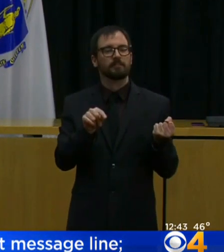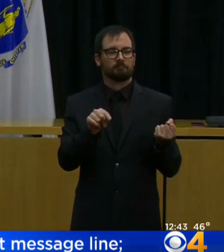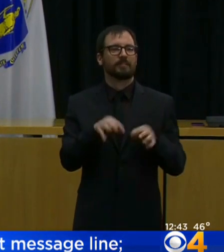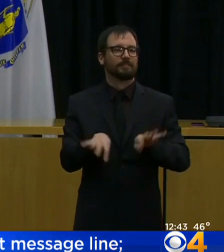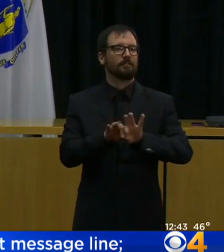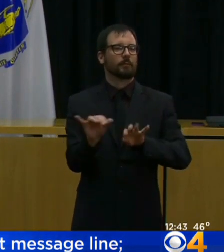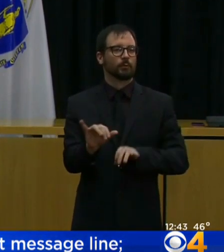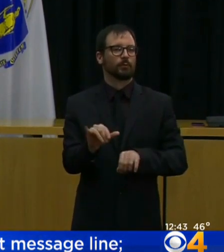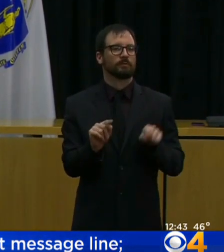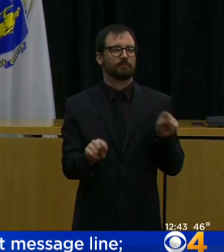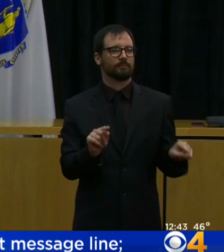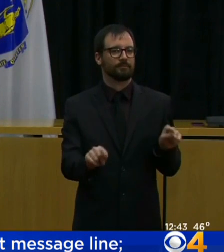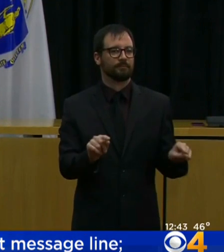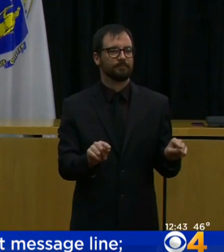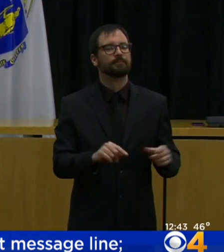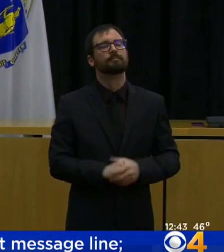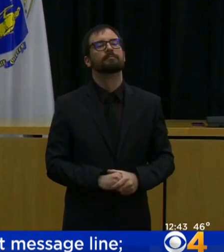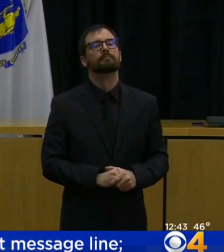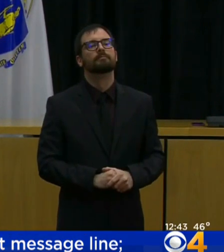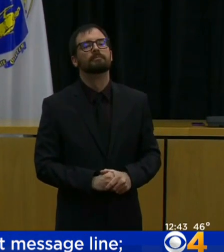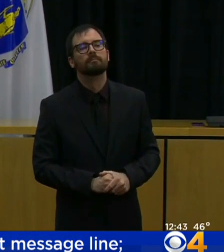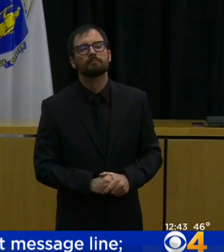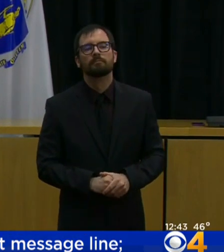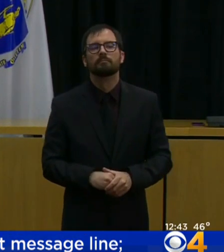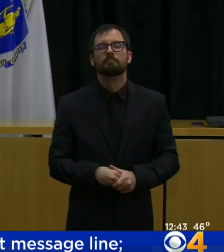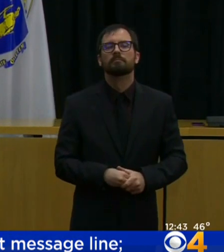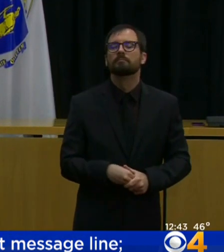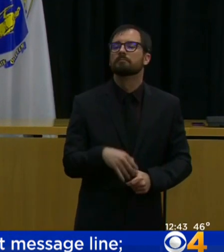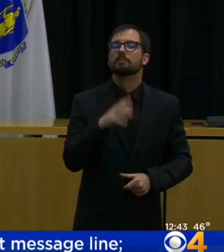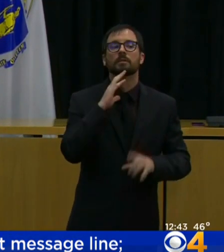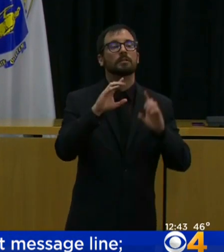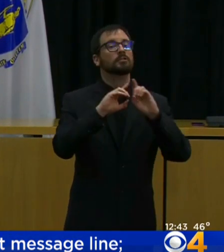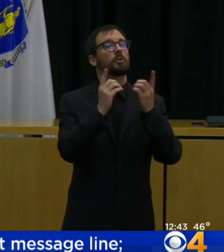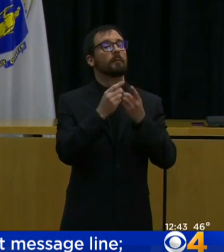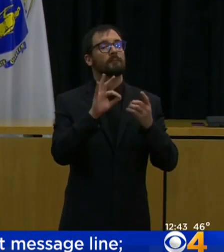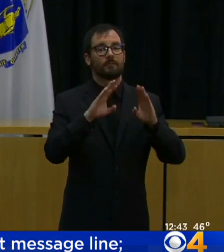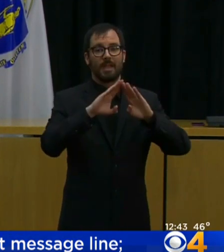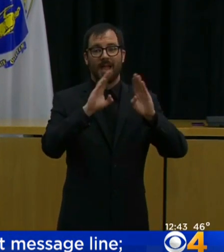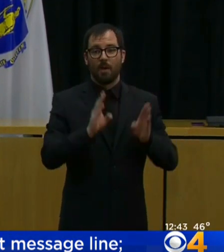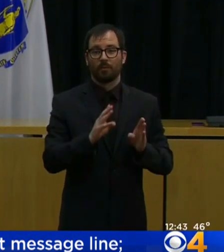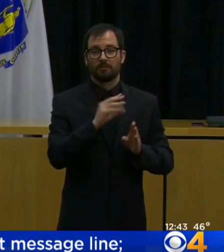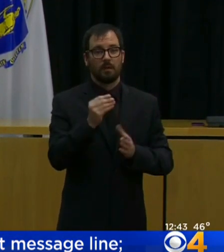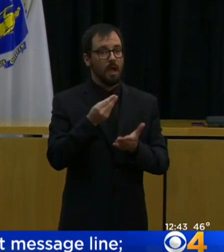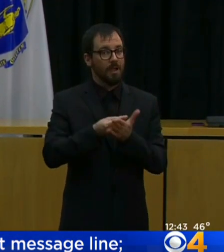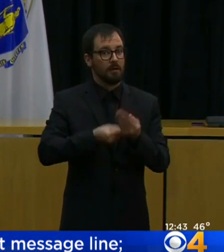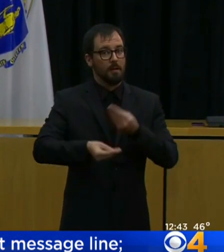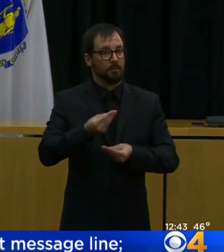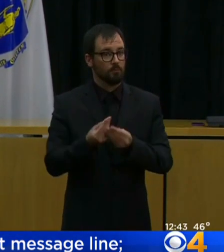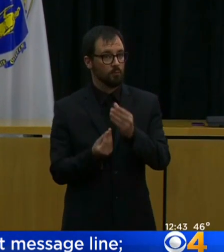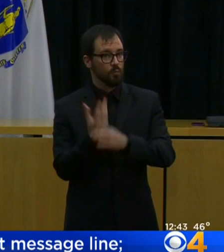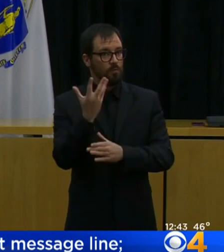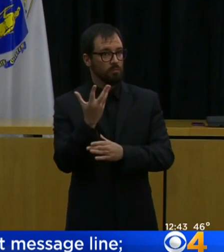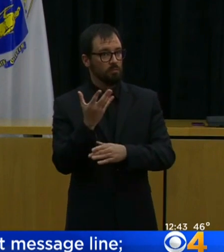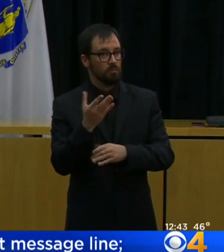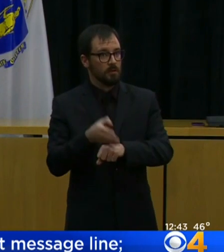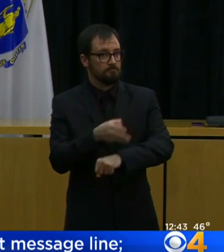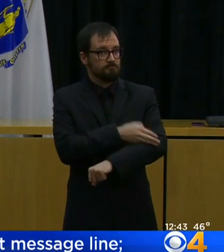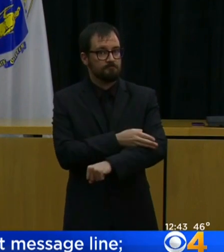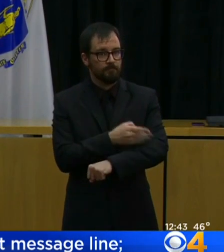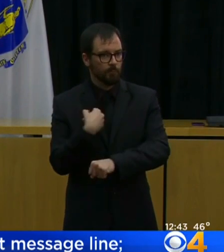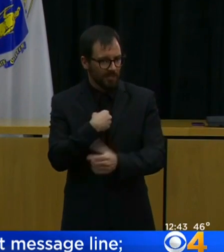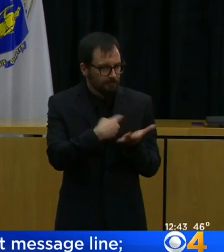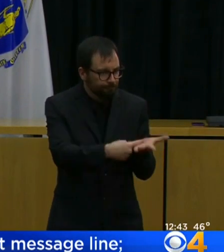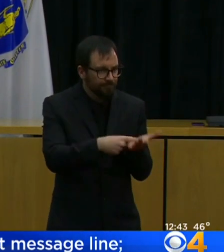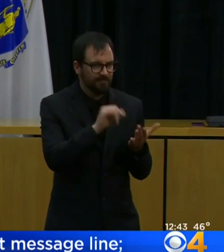Department of Housing and Economic Development to find clarity around some of the categories. But generally speaking, it's a pretty well